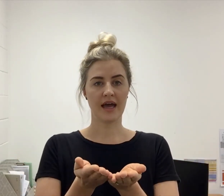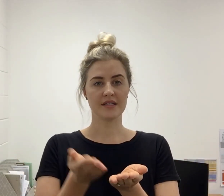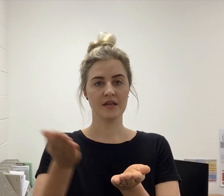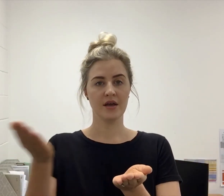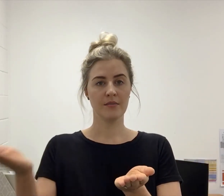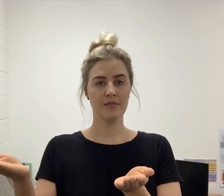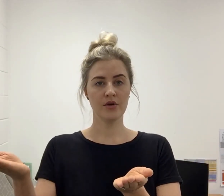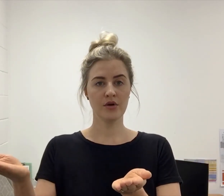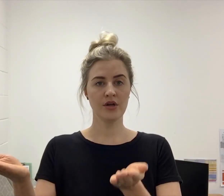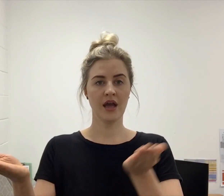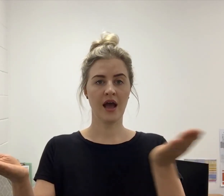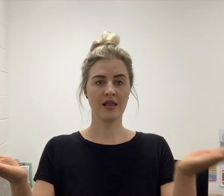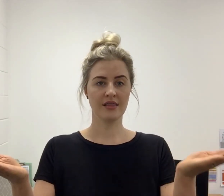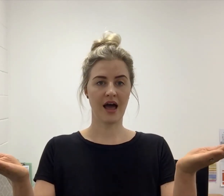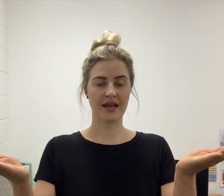Moonlight, moon, light.